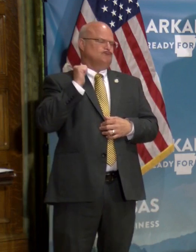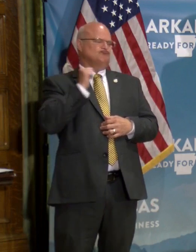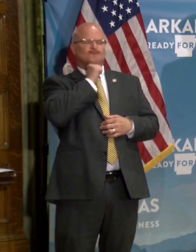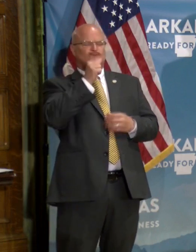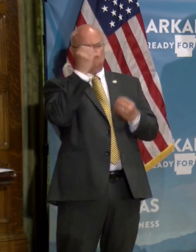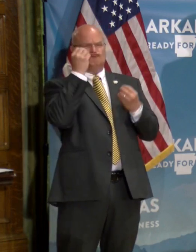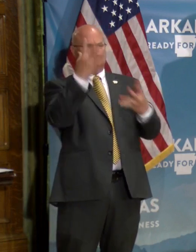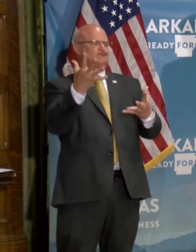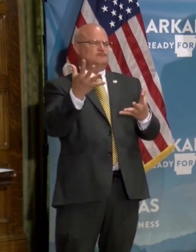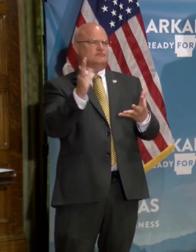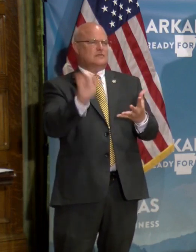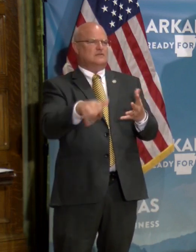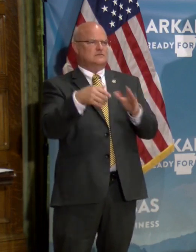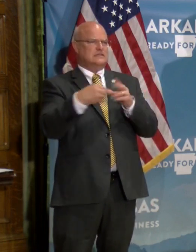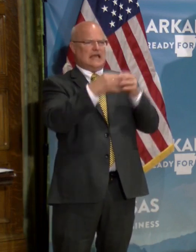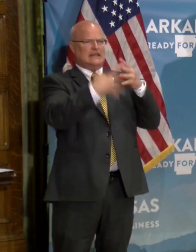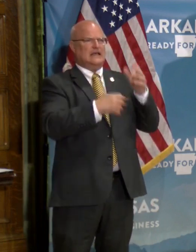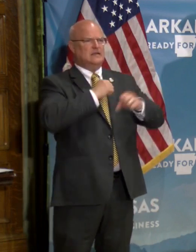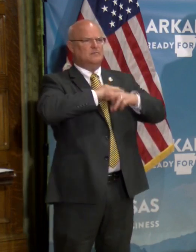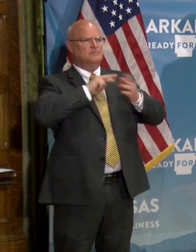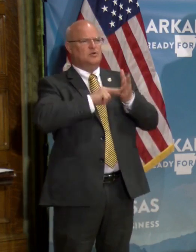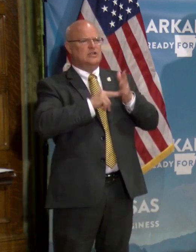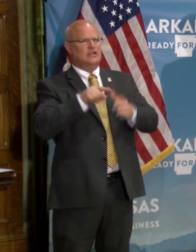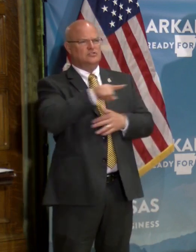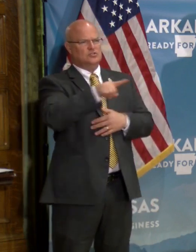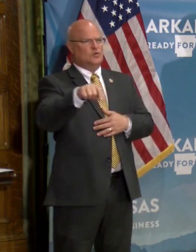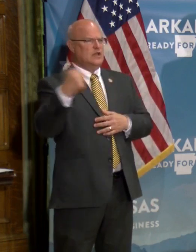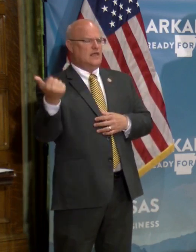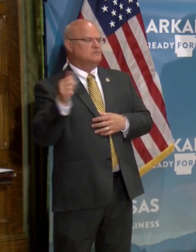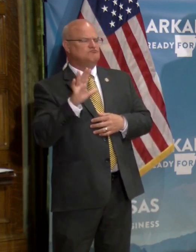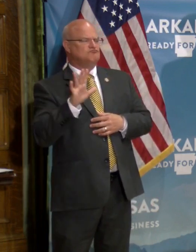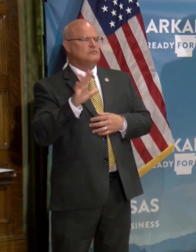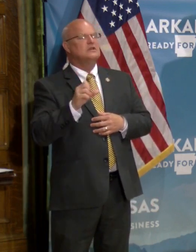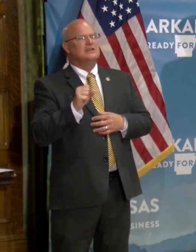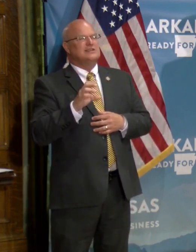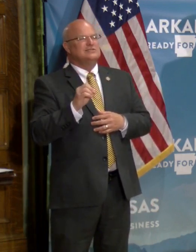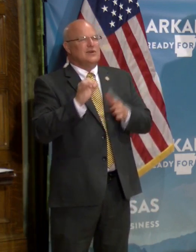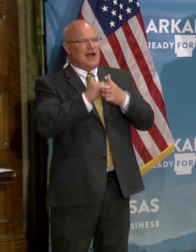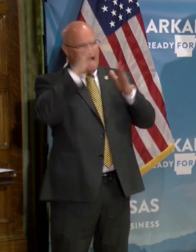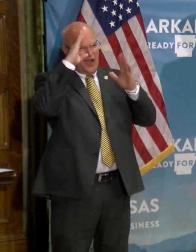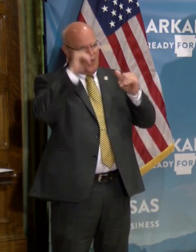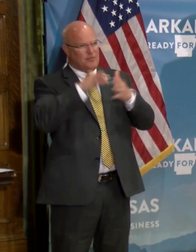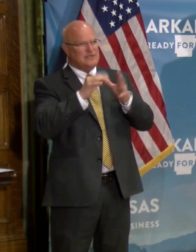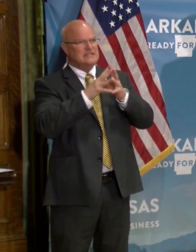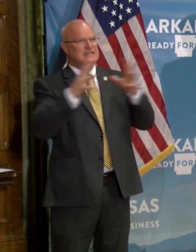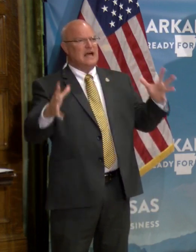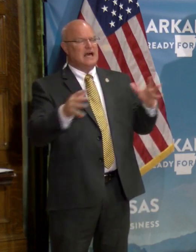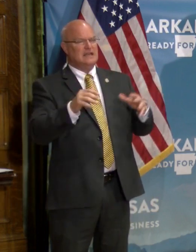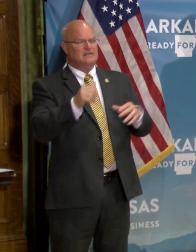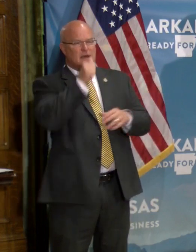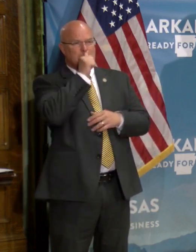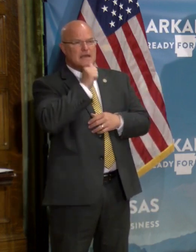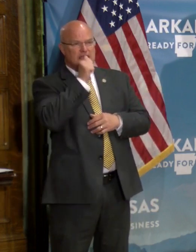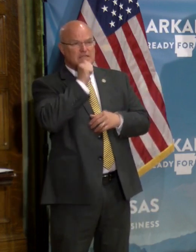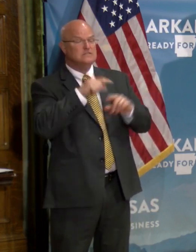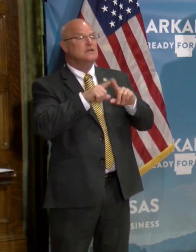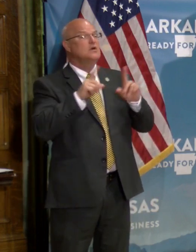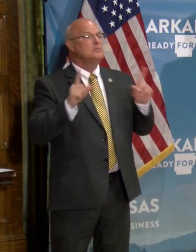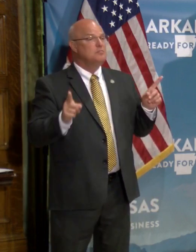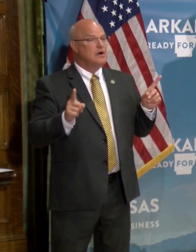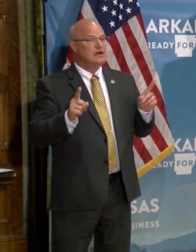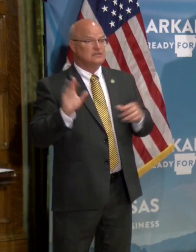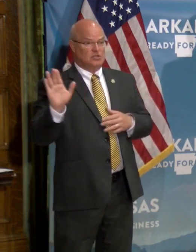abide by those guidelines that are meant to protect you and others. And so I hope that there's a lot of patience, but primarily